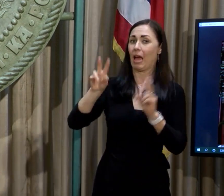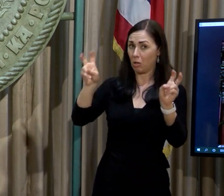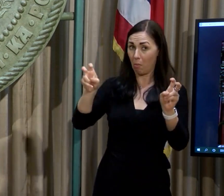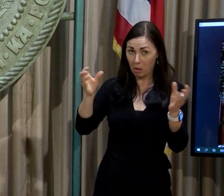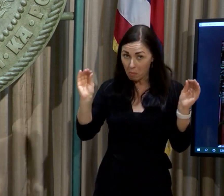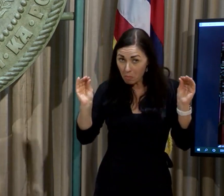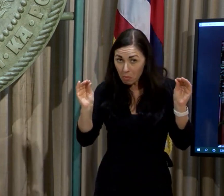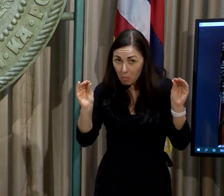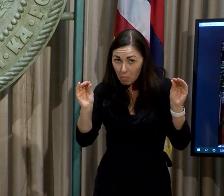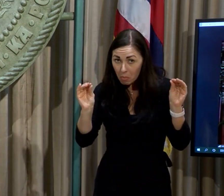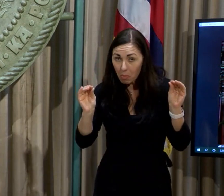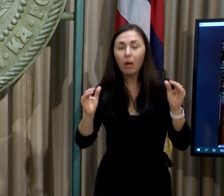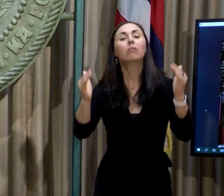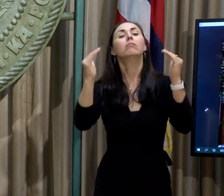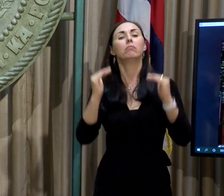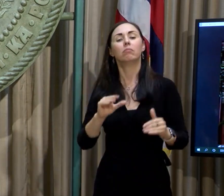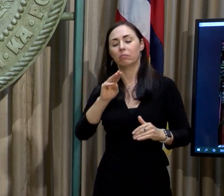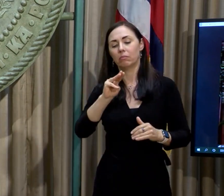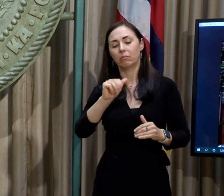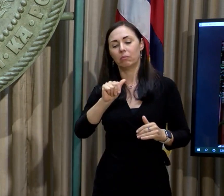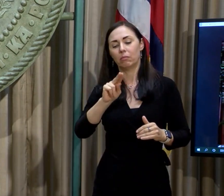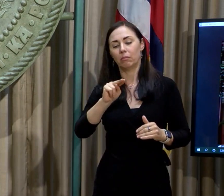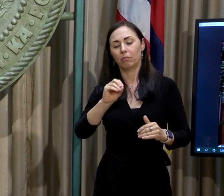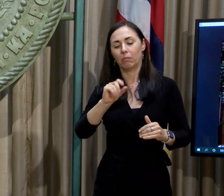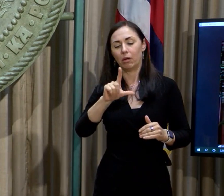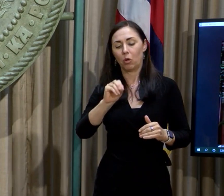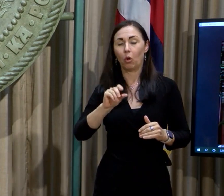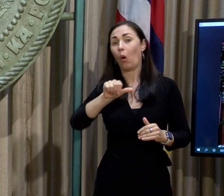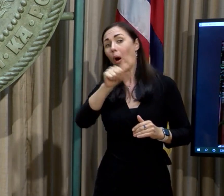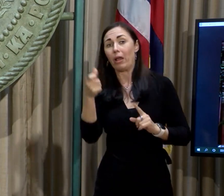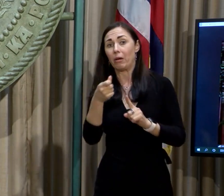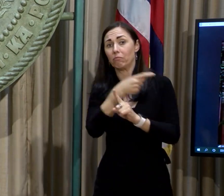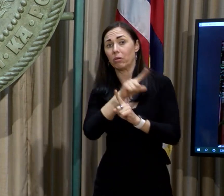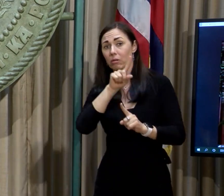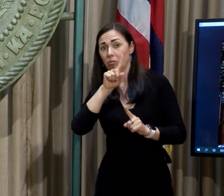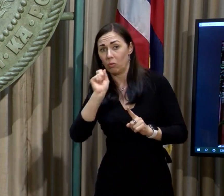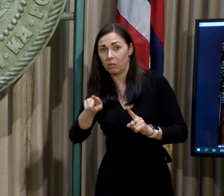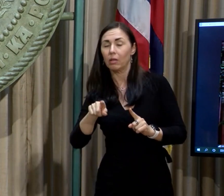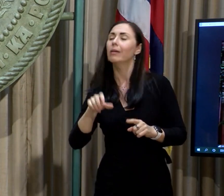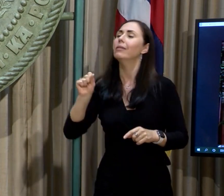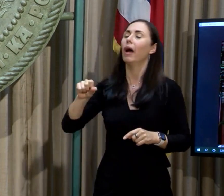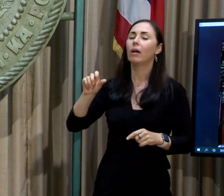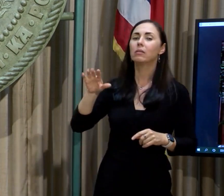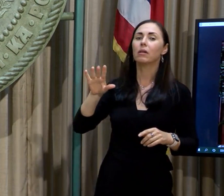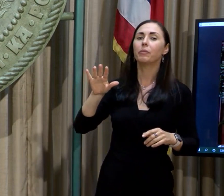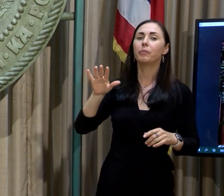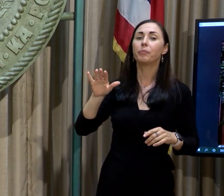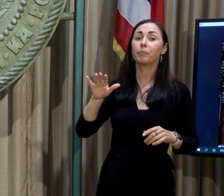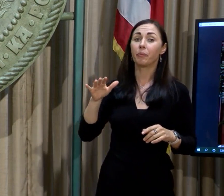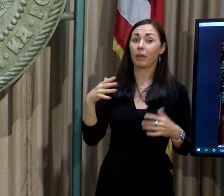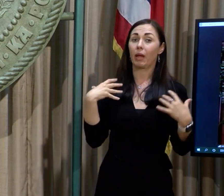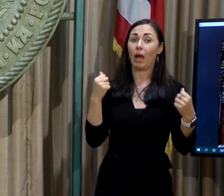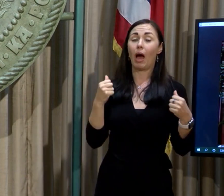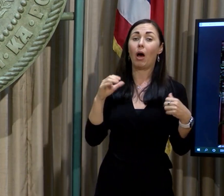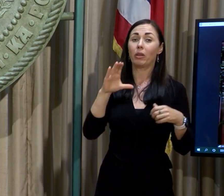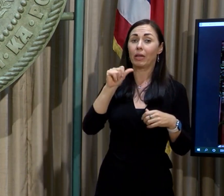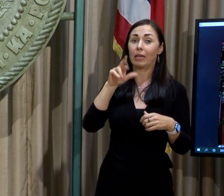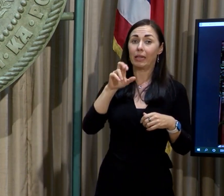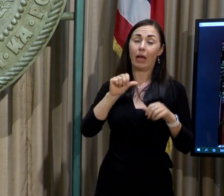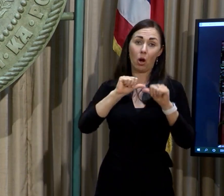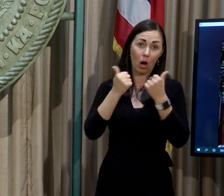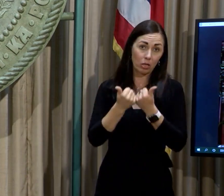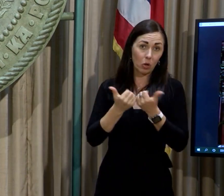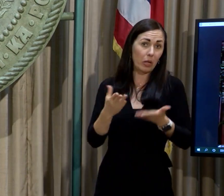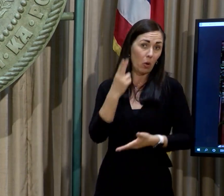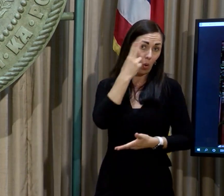All right. Seeing no hands up, Manolo, you had an off topic? Yeah. Governor, if you can, the Healthcare Association of Hawaii had